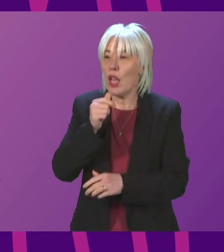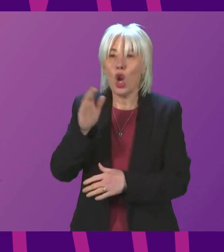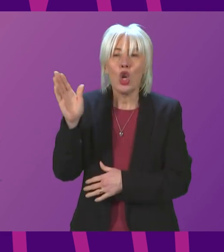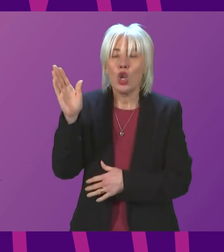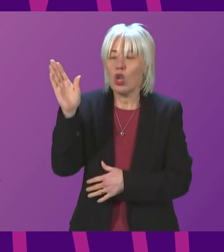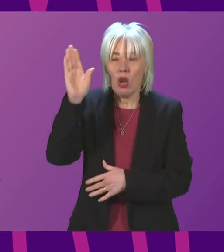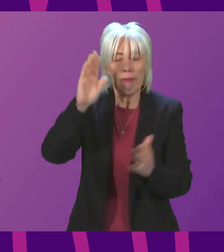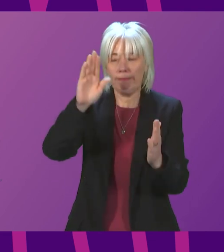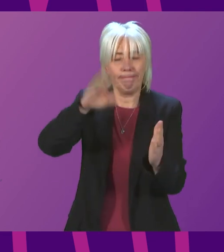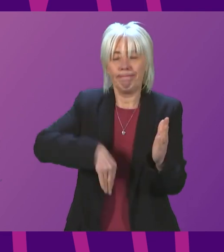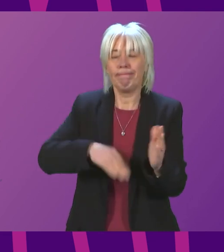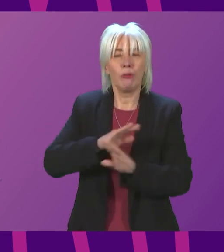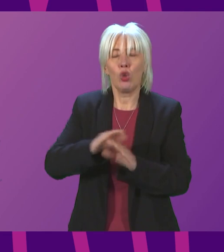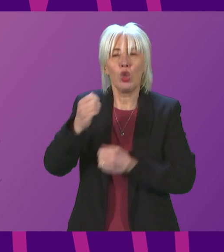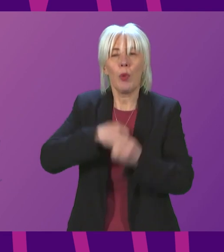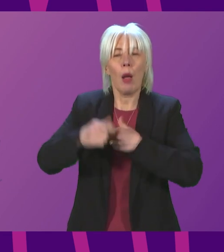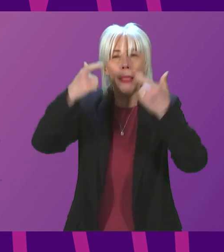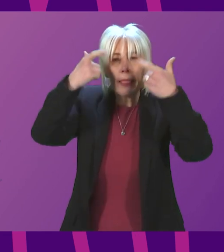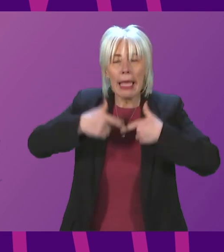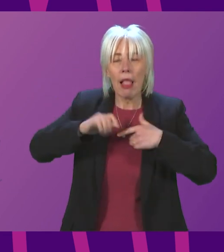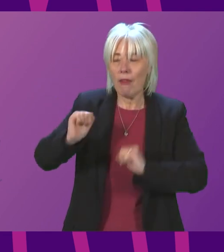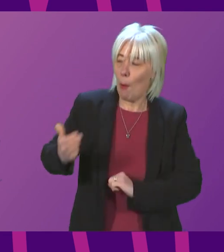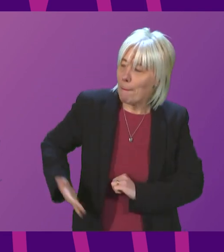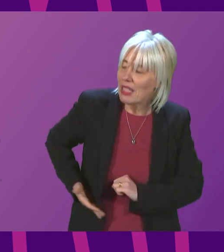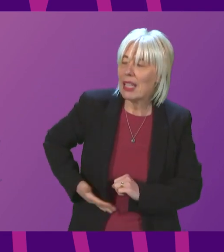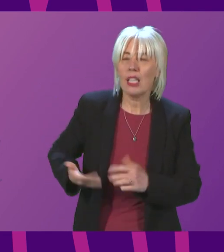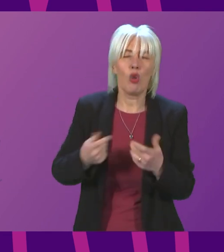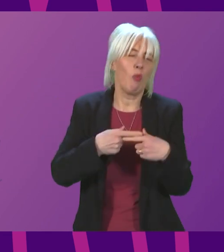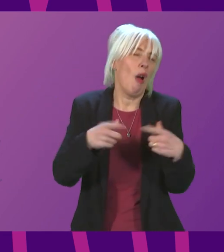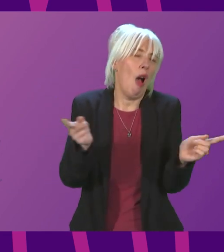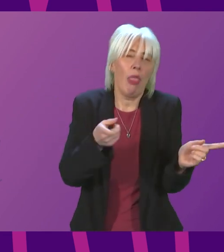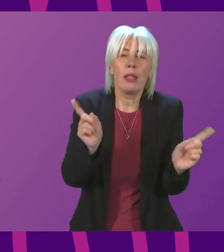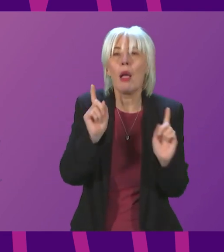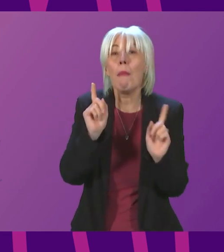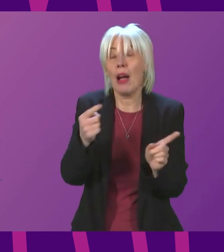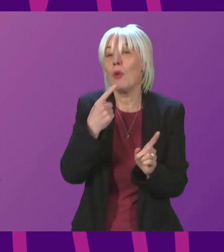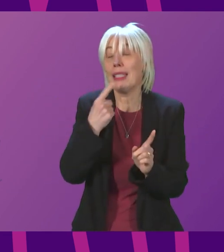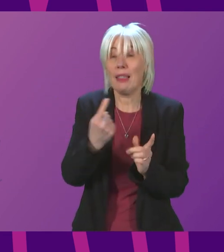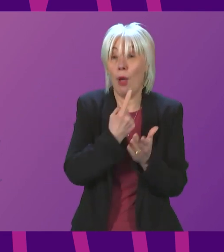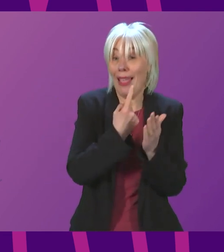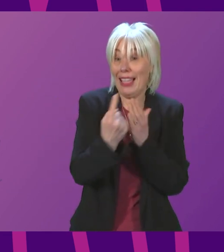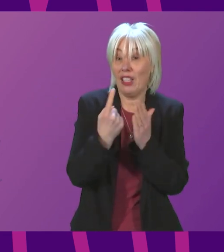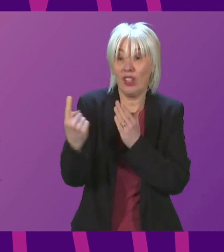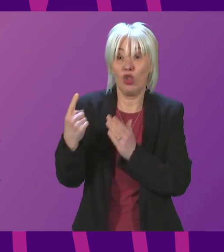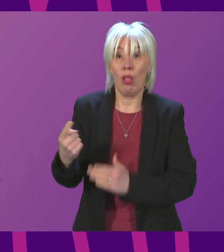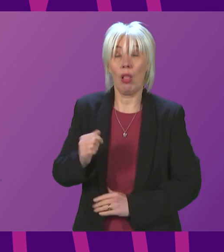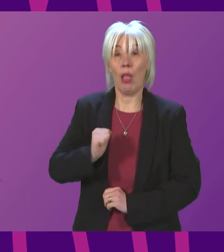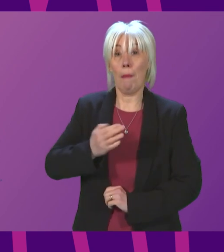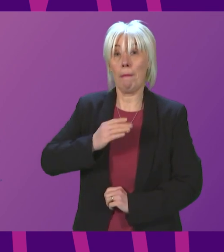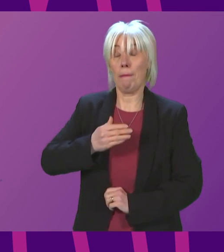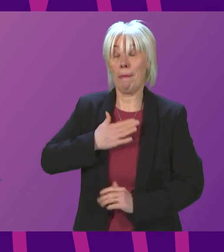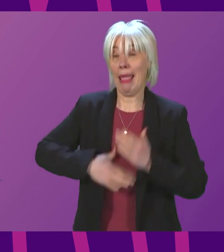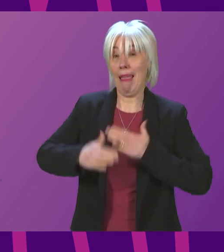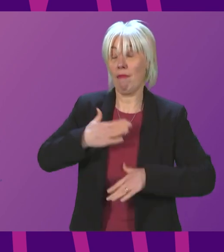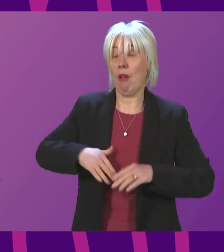legal requirements for businesses or for others but as we have just been talking about in terms of individual behaviour businesses